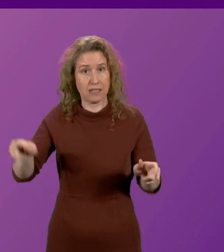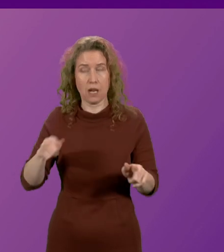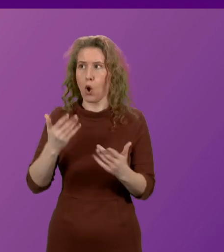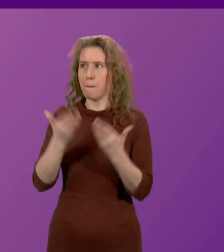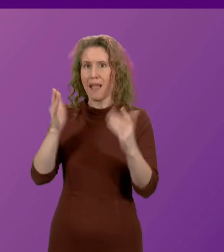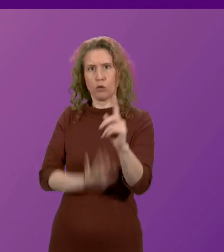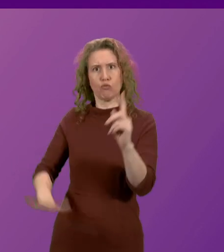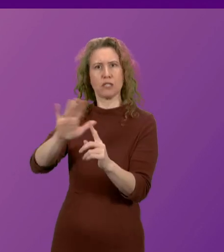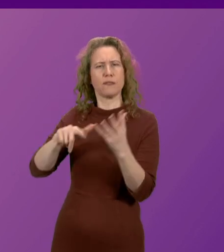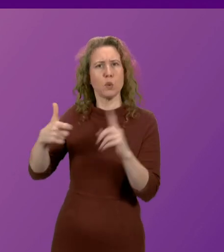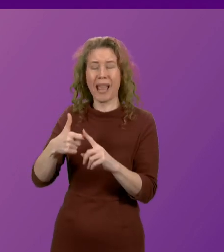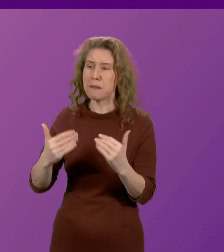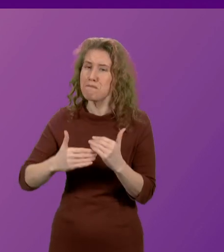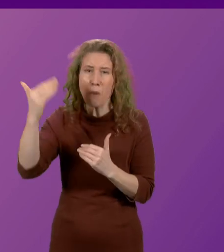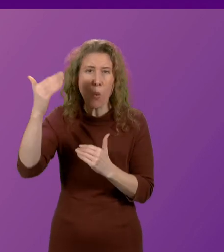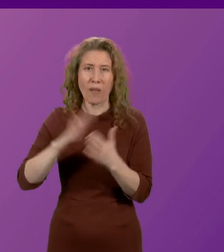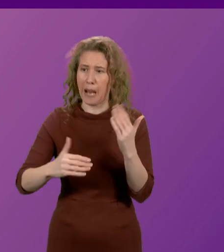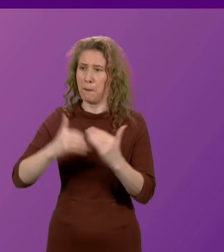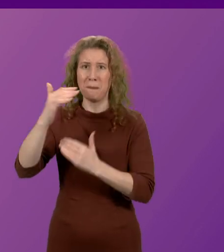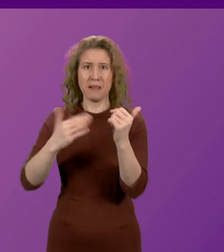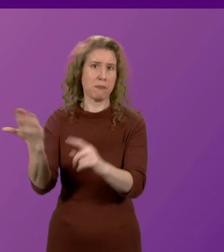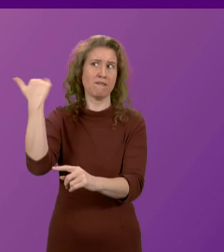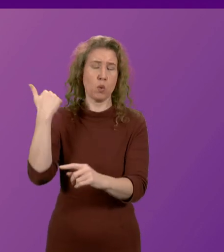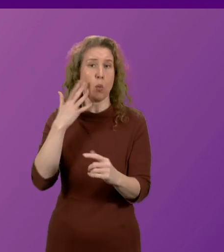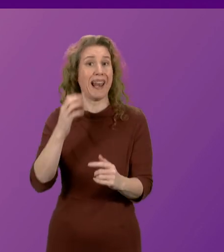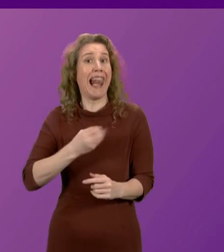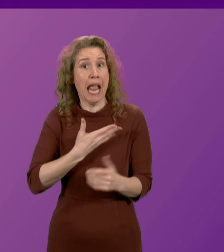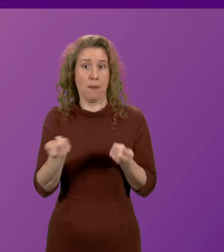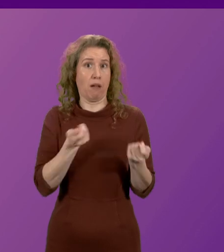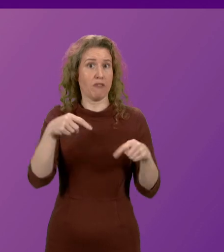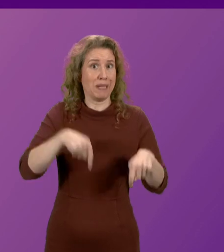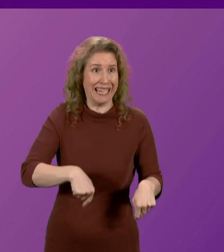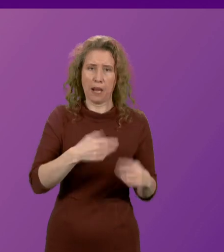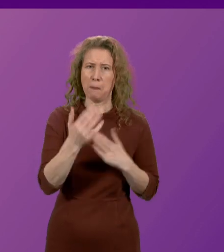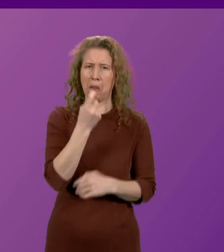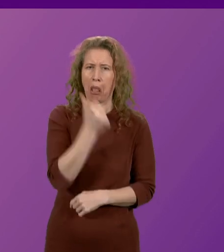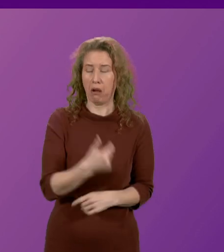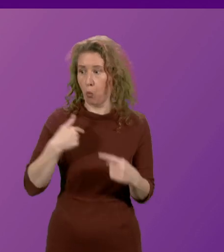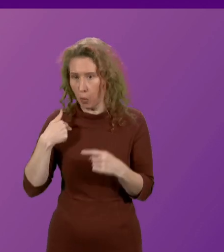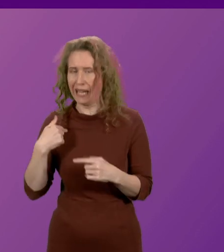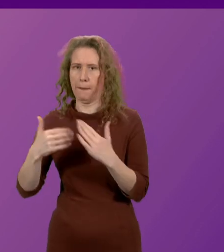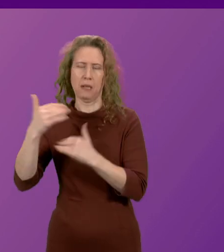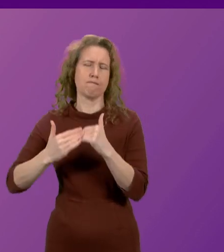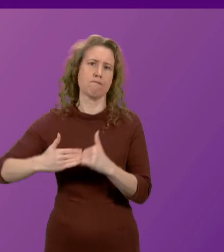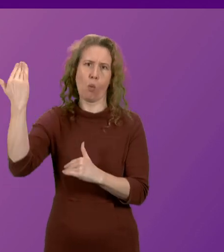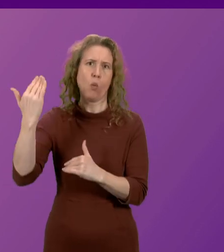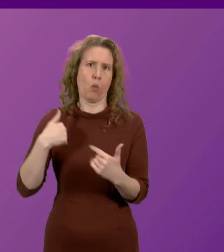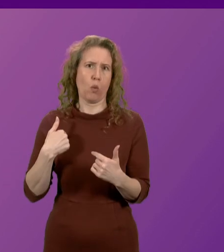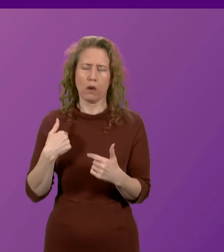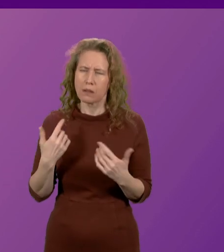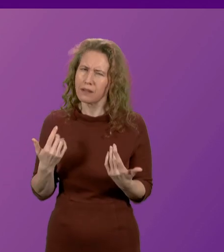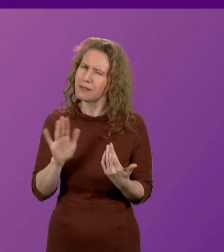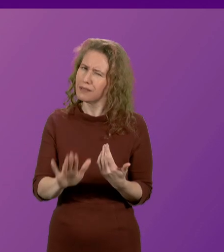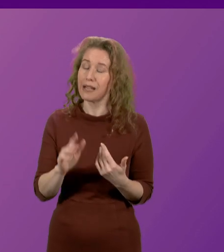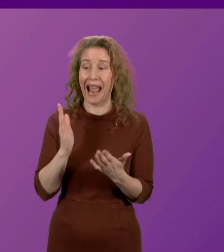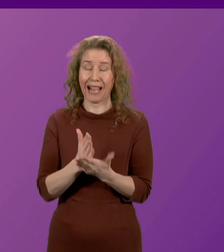Kingdom. And crucially, more than were built when the Labour Party was in government in Scotland before us. So we are,